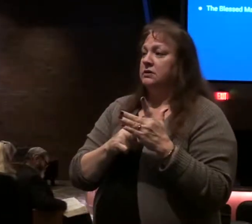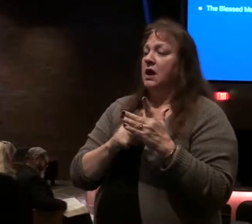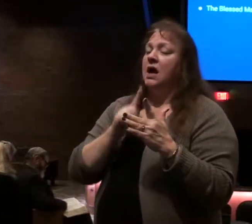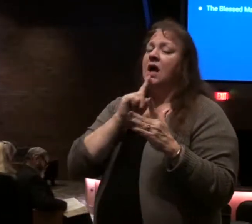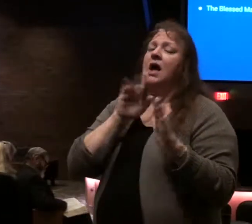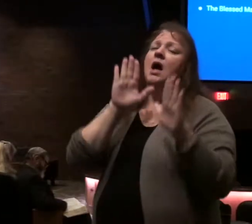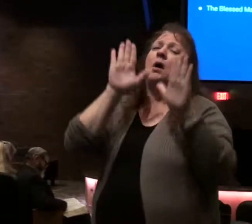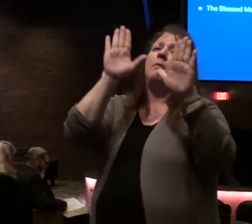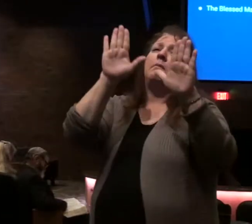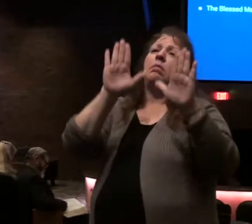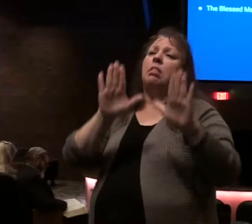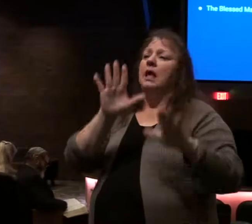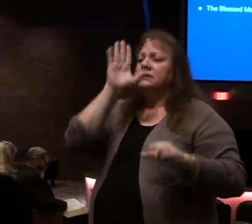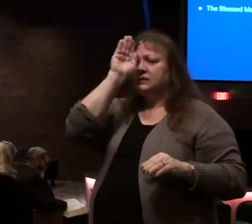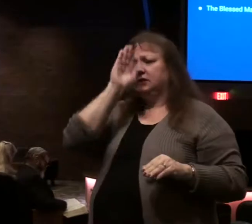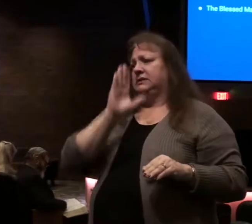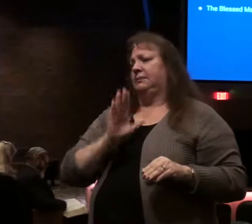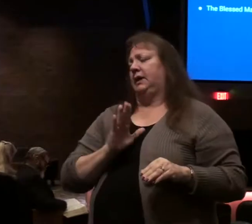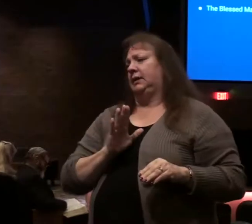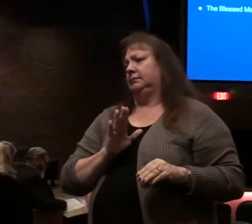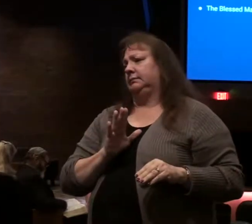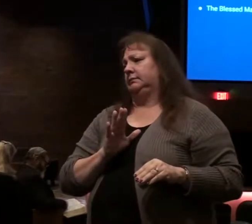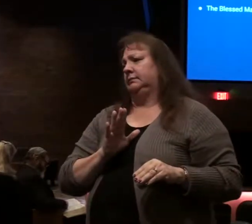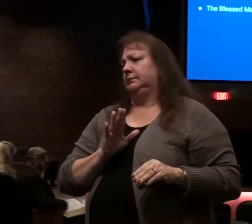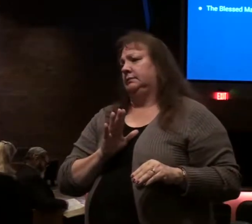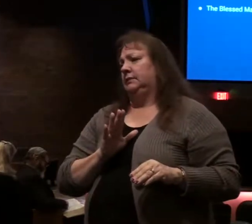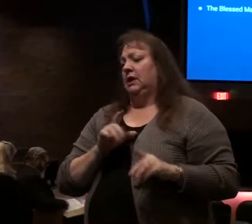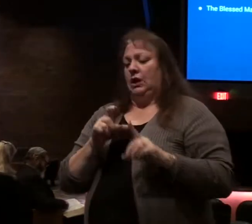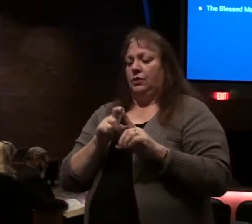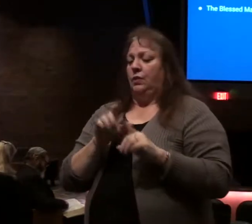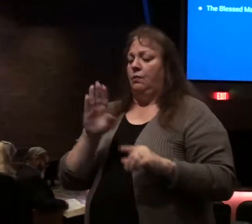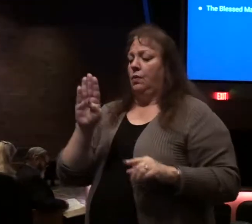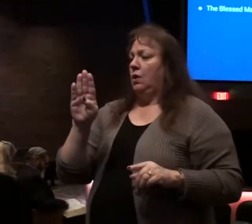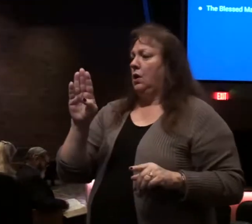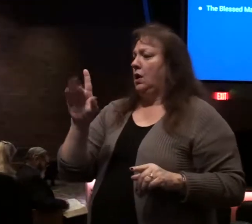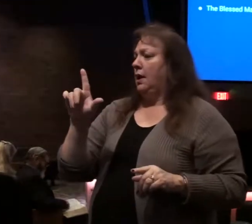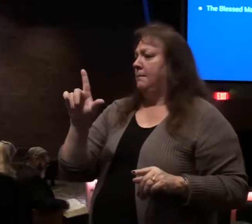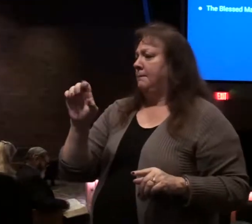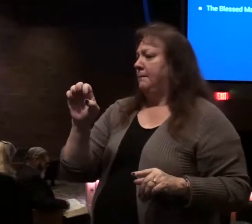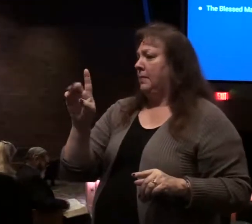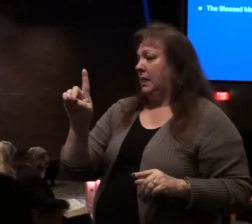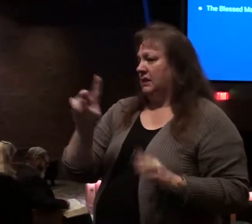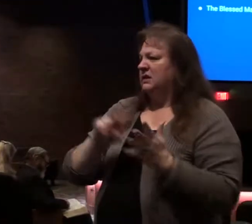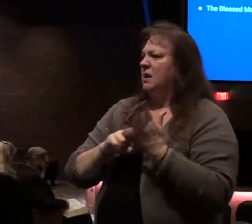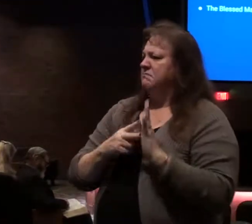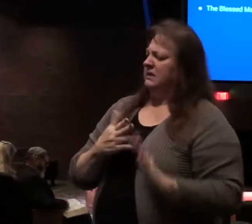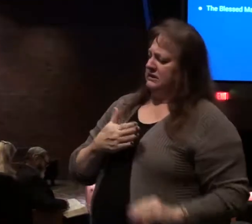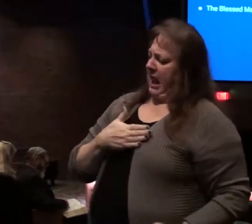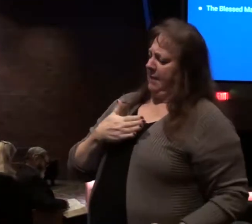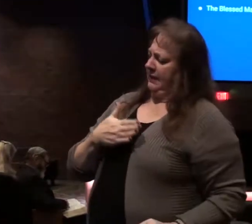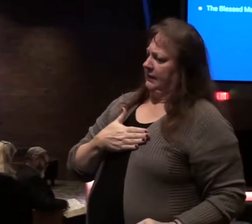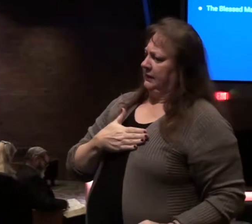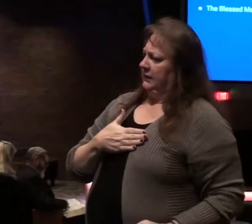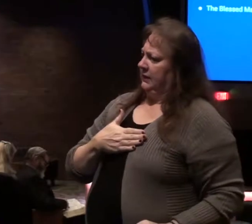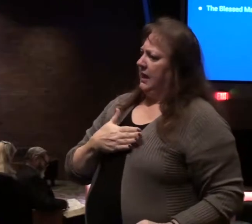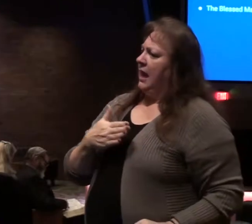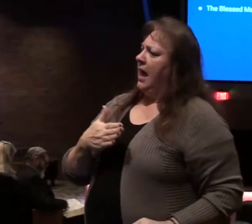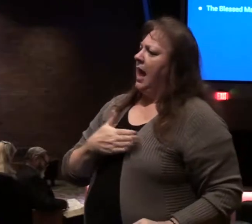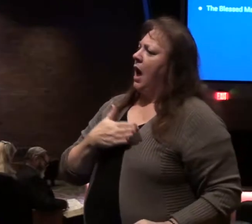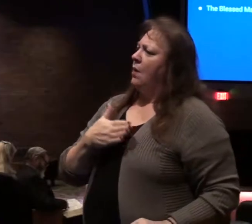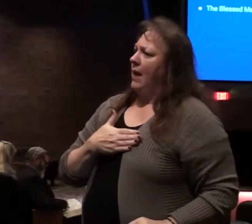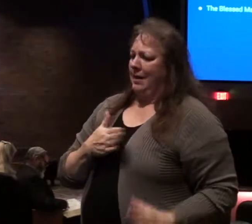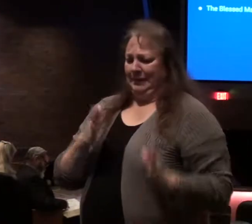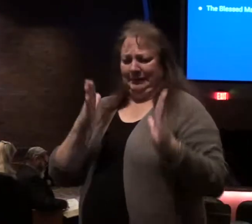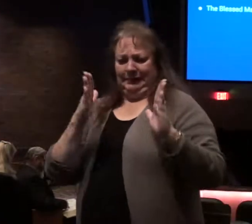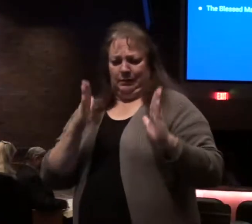blessed is the man. And the word blessed basically means happy. How happy is the